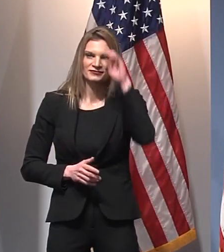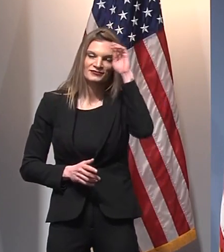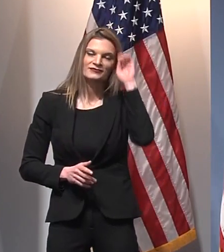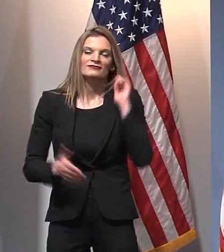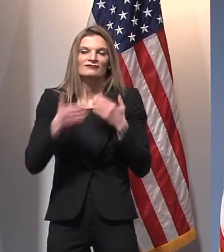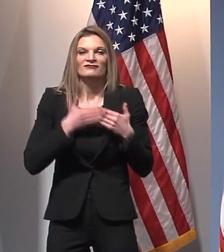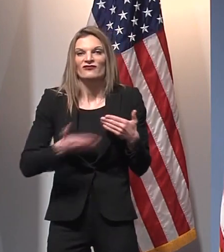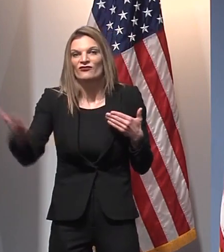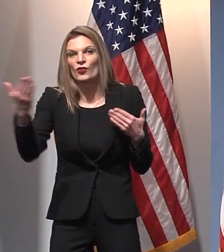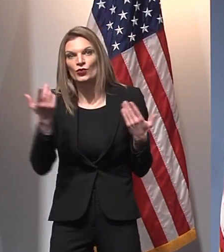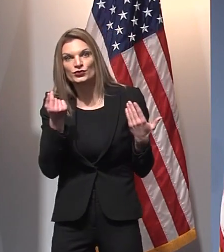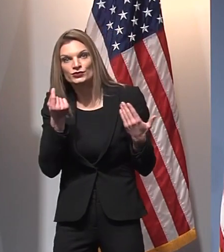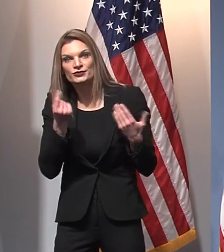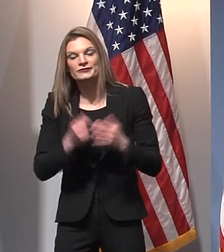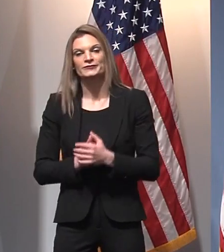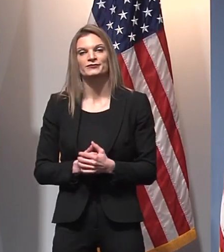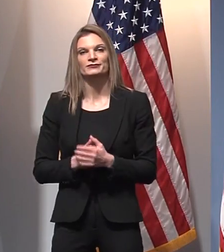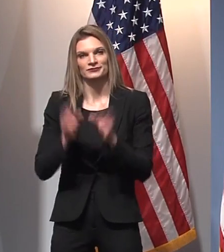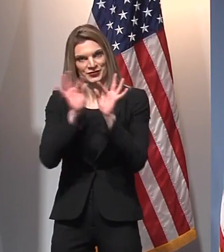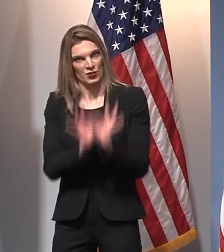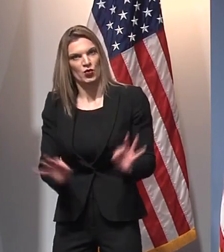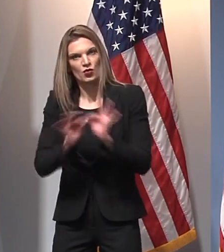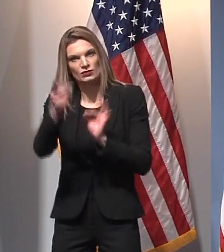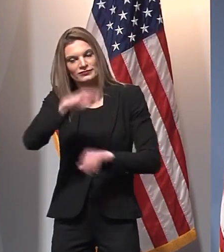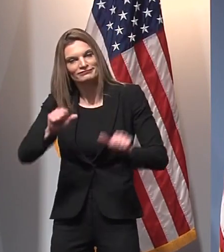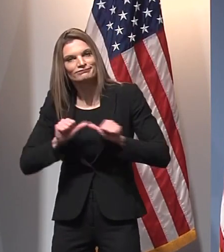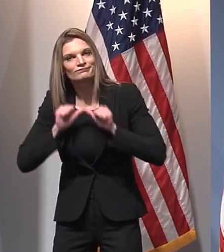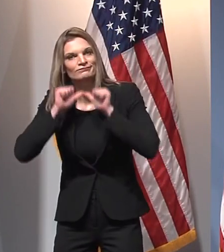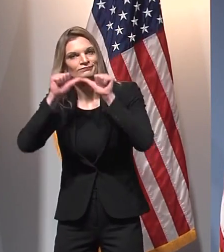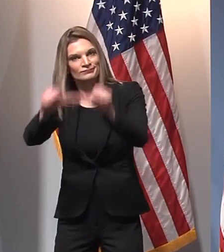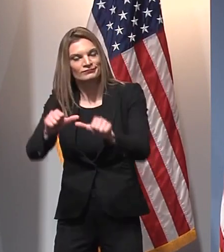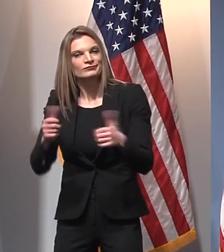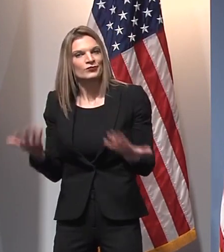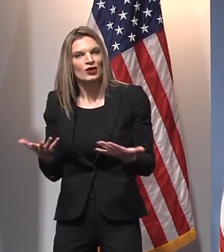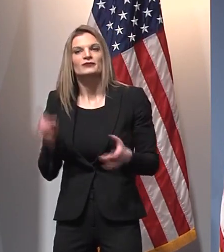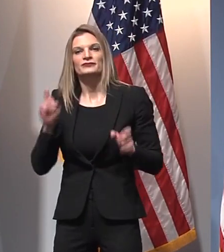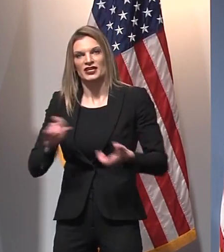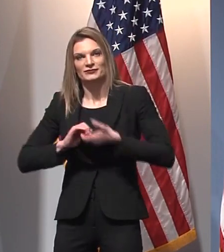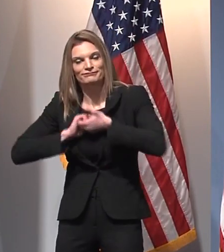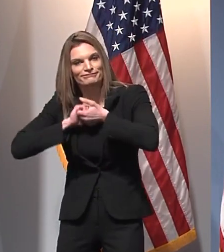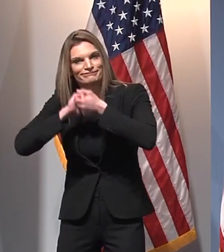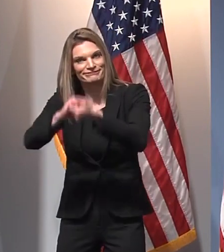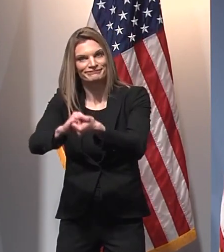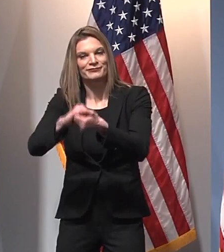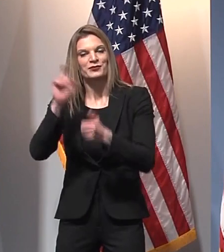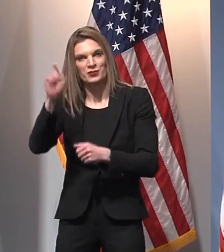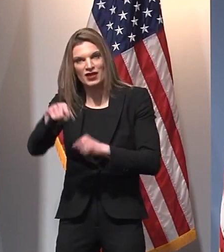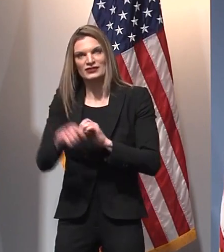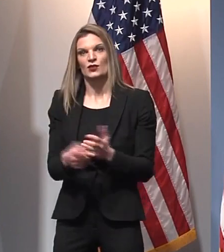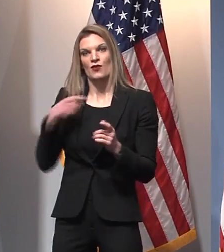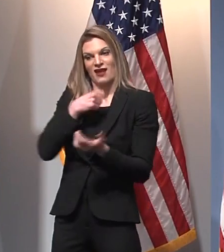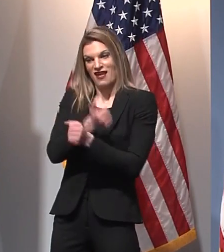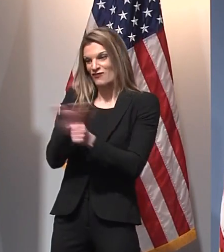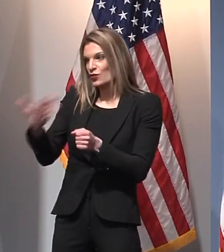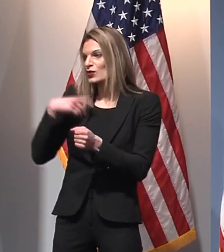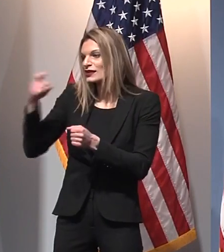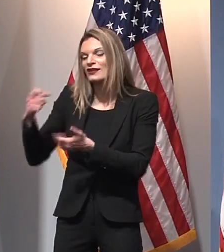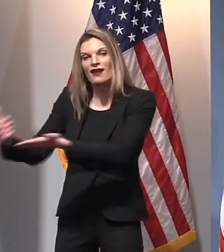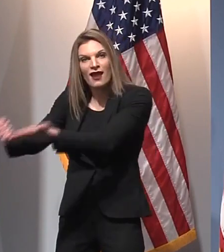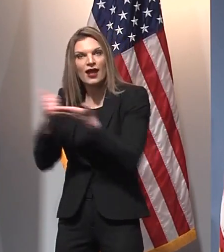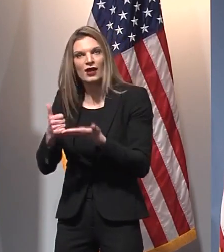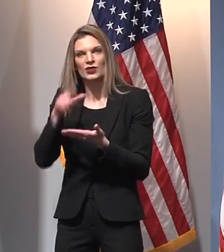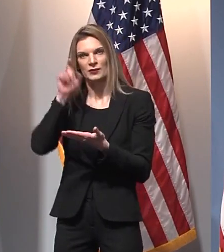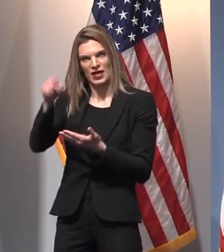critical that we continue working together on an agreement that leverages every single resource and